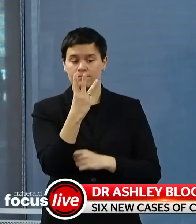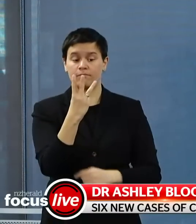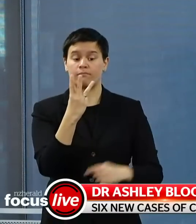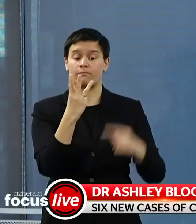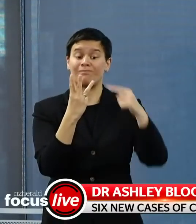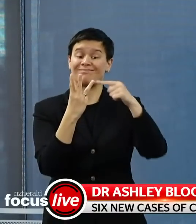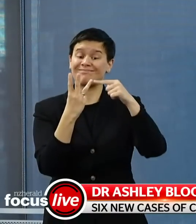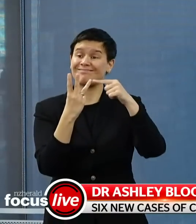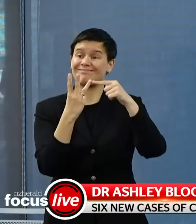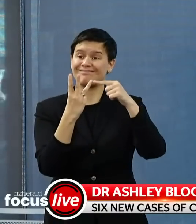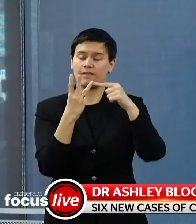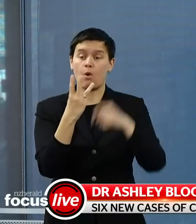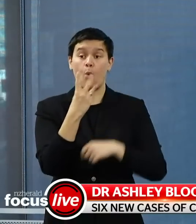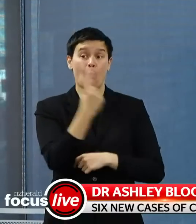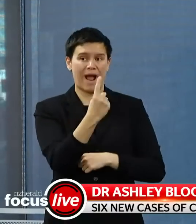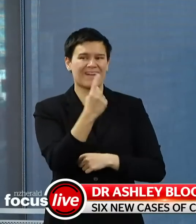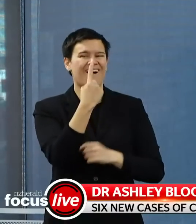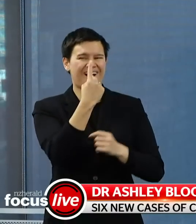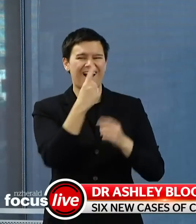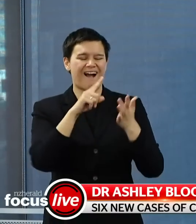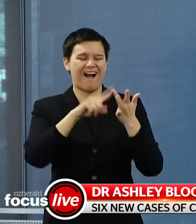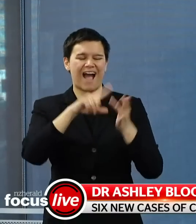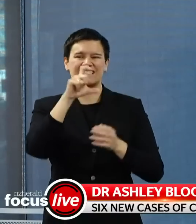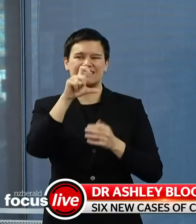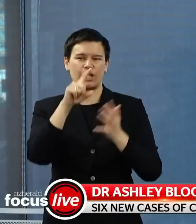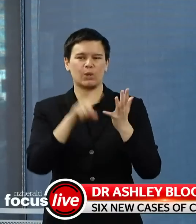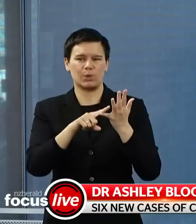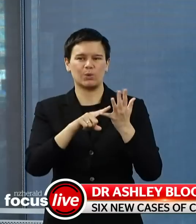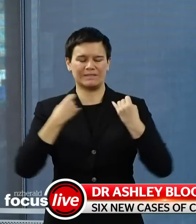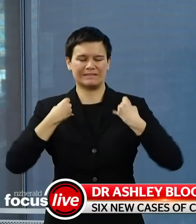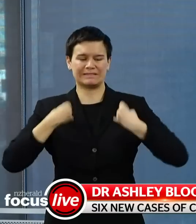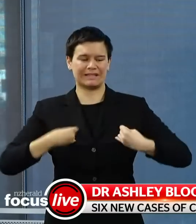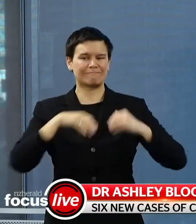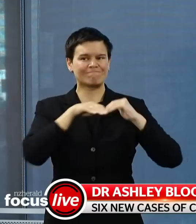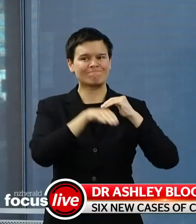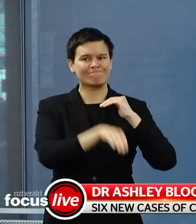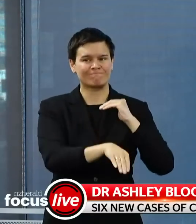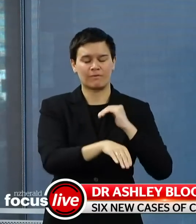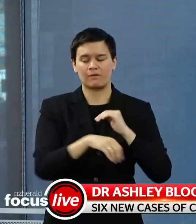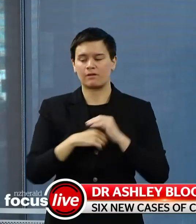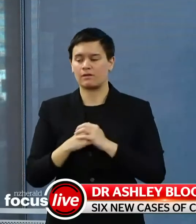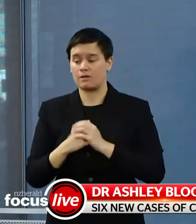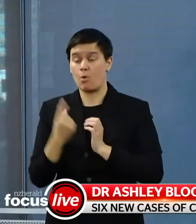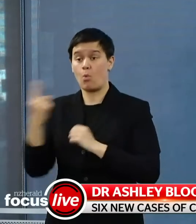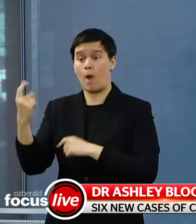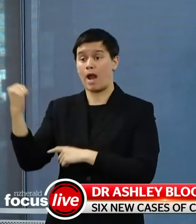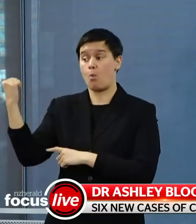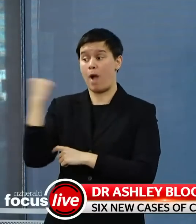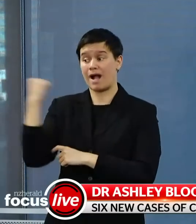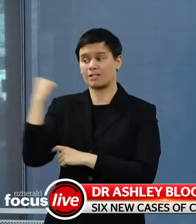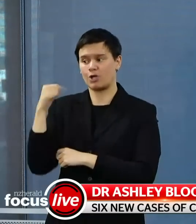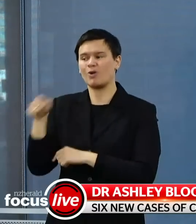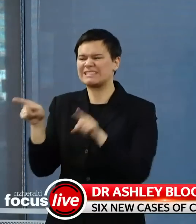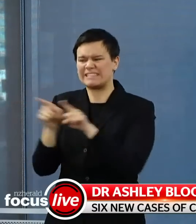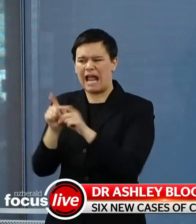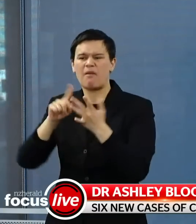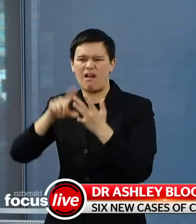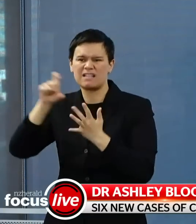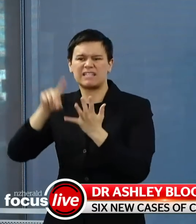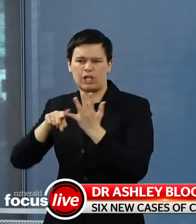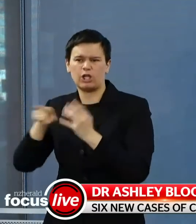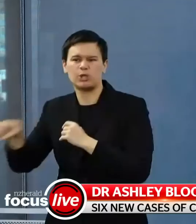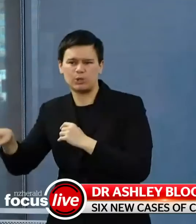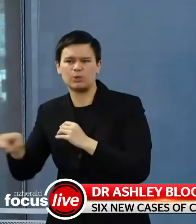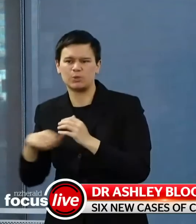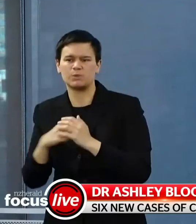at Waikato Hospital. With today's six new cases there are also four additional recovered cases and our total